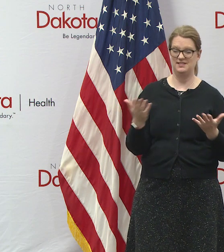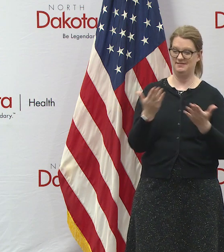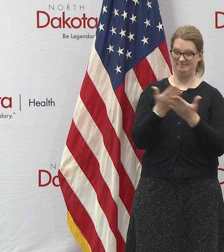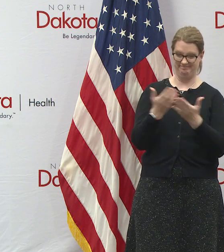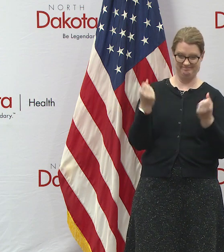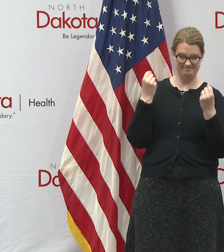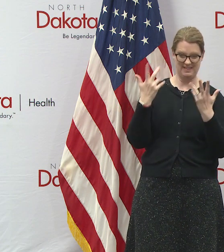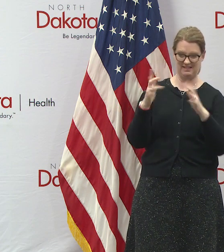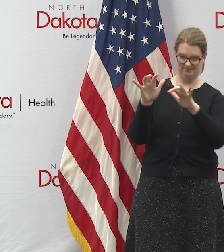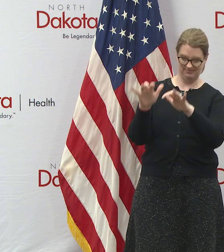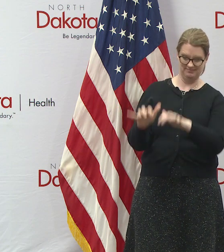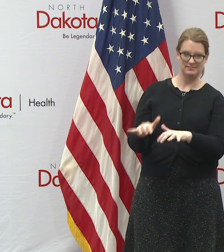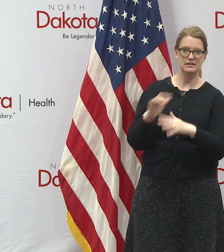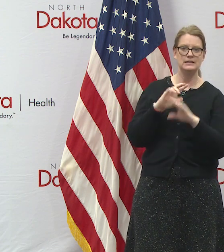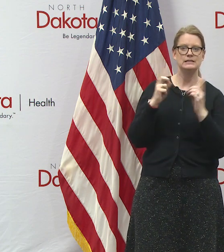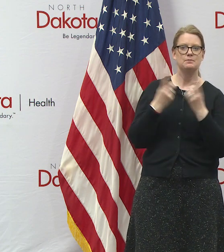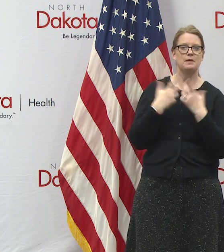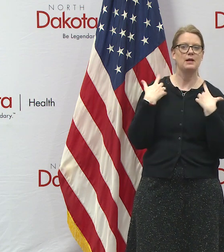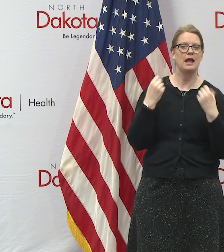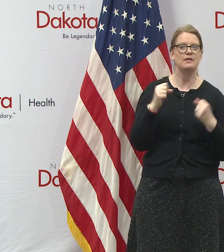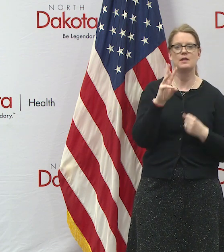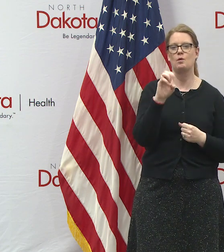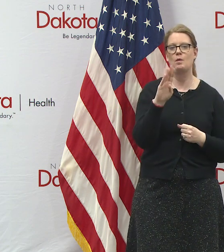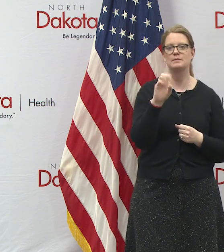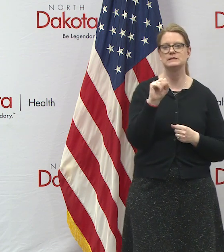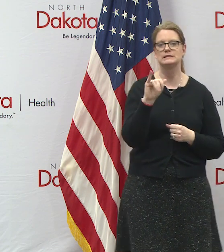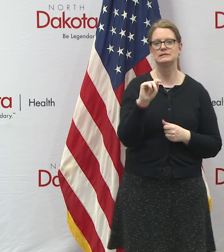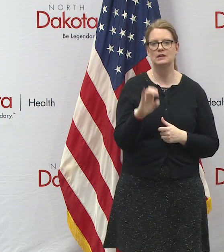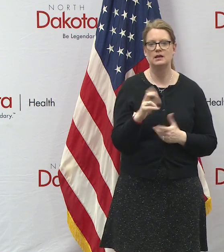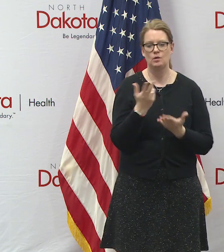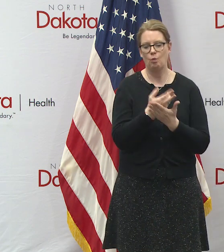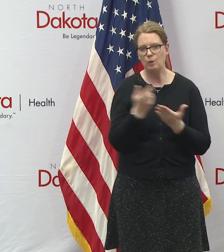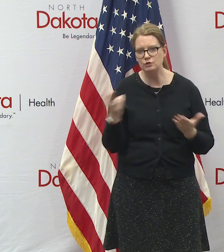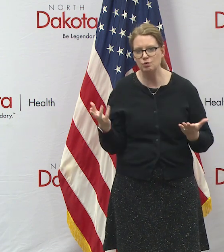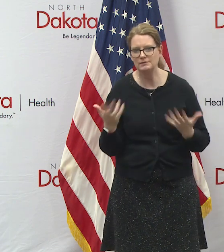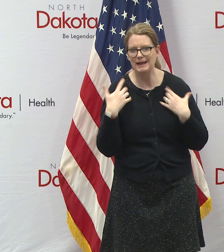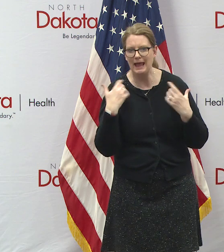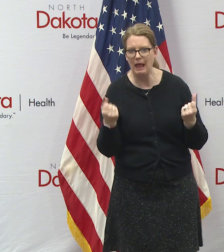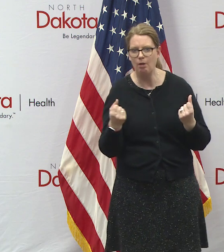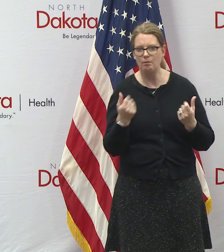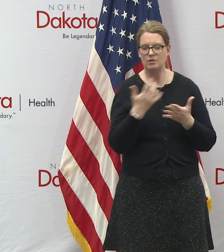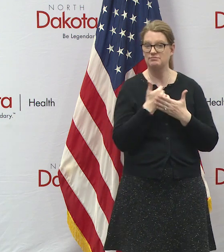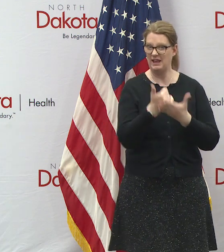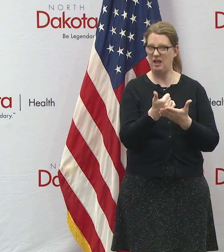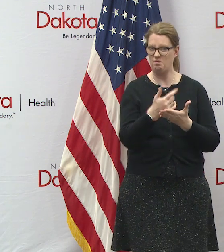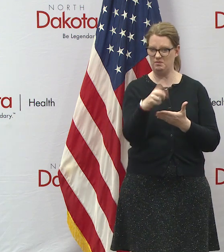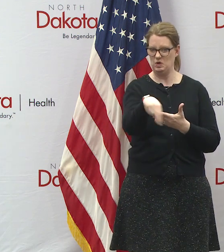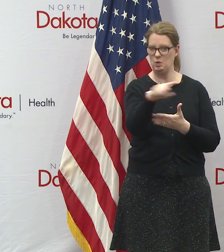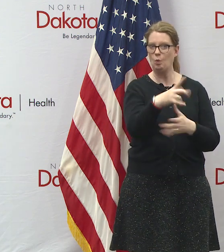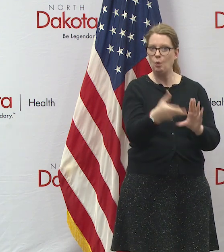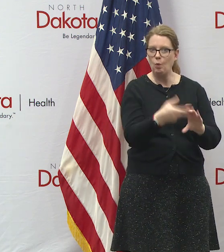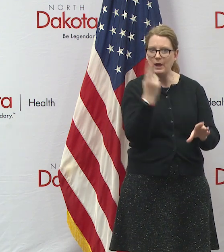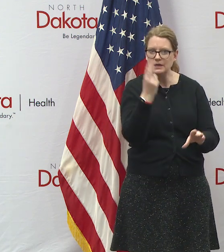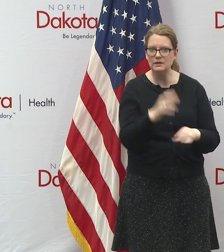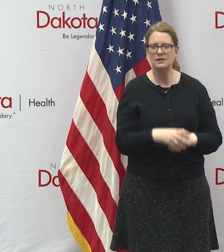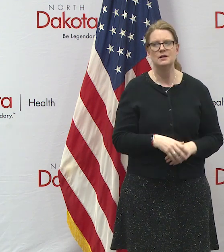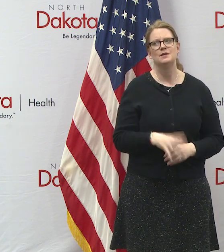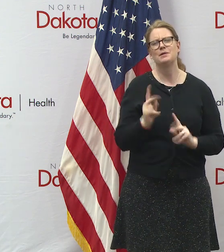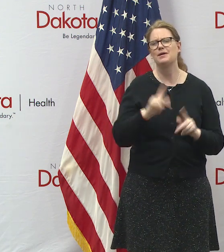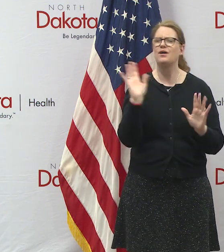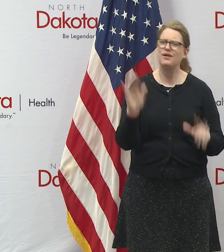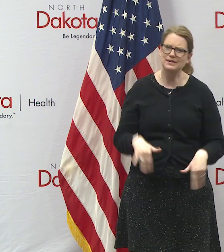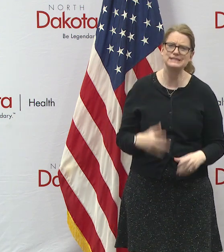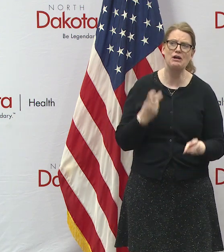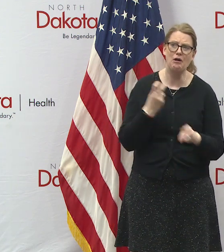if you go to the department of health website you can go there and get all the resources to help you quit and quit now and people might say it's hard